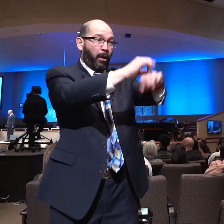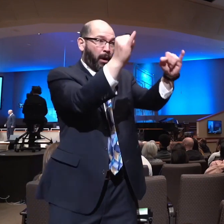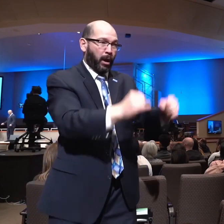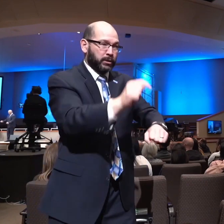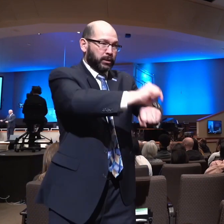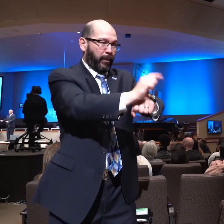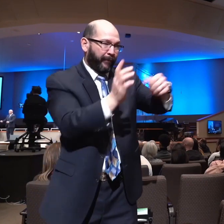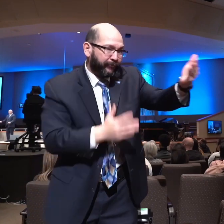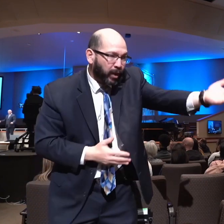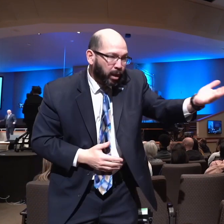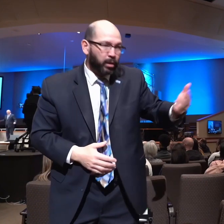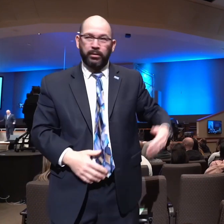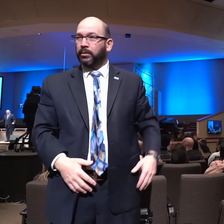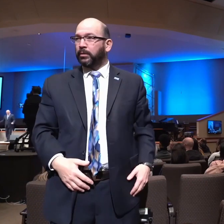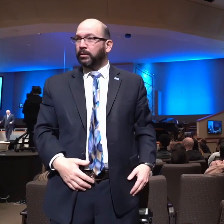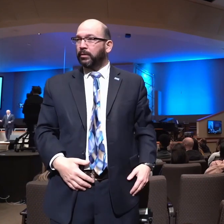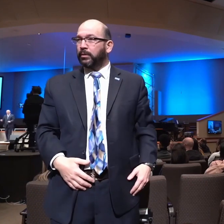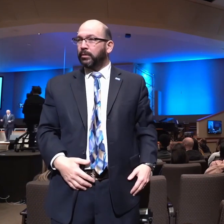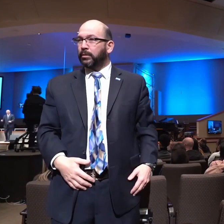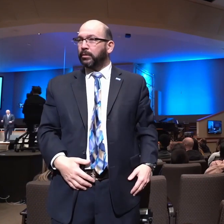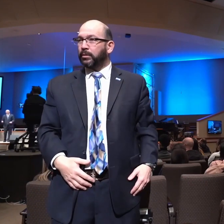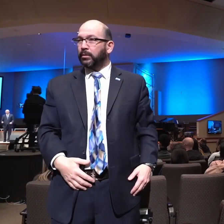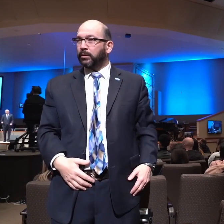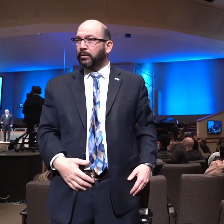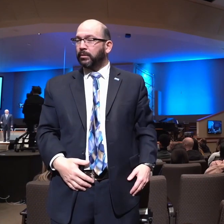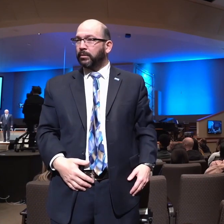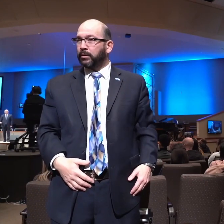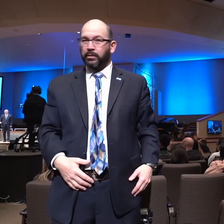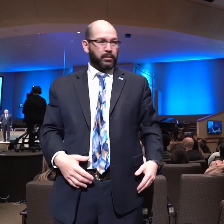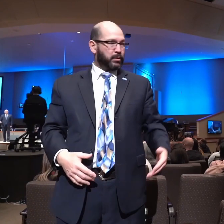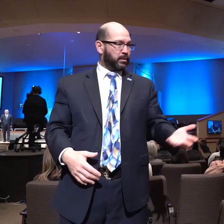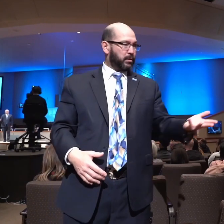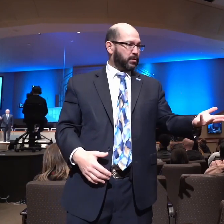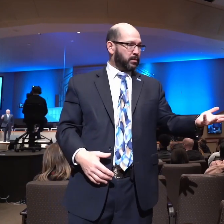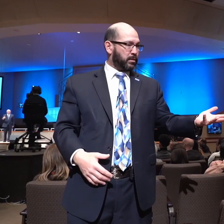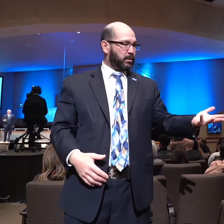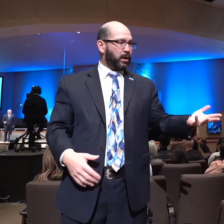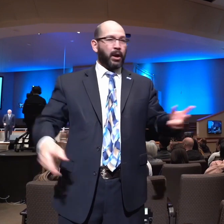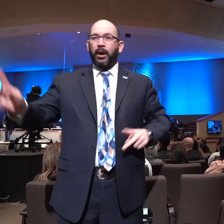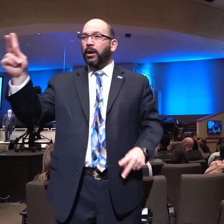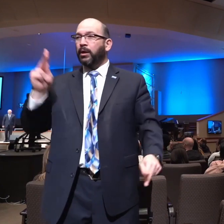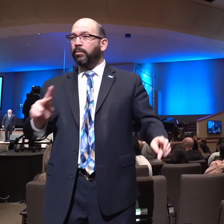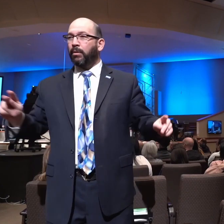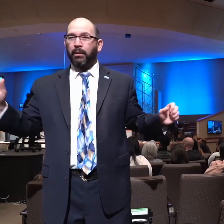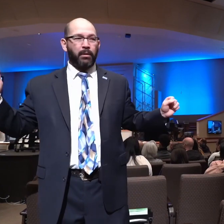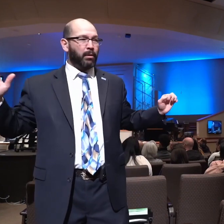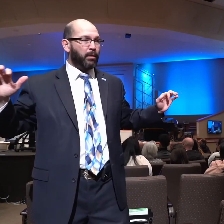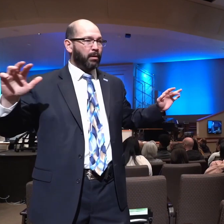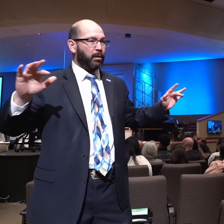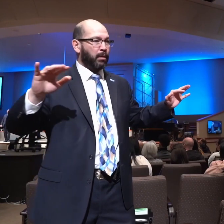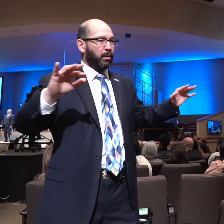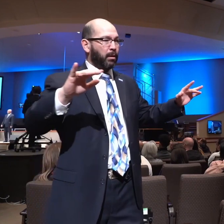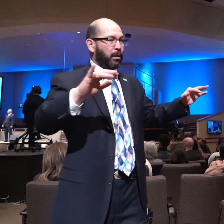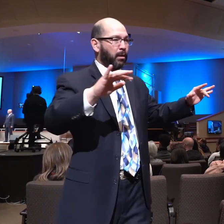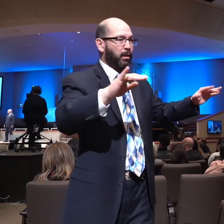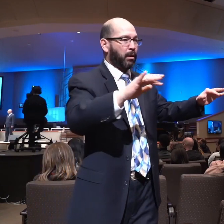Dong. And the Buddhist temple in our neighborhood calling the people. And people rising up early